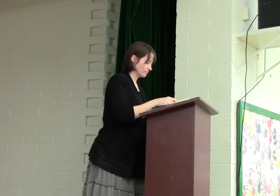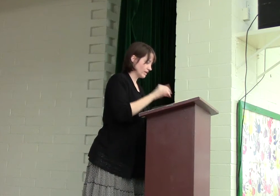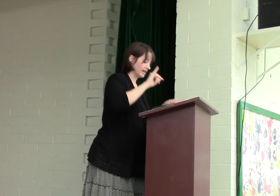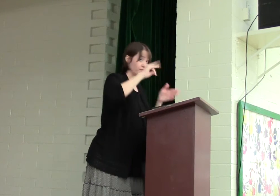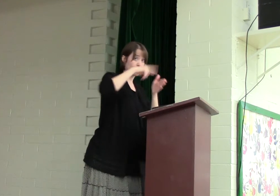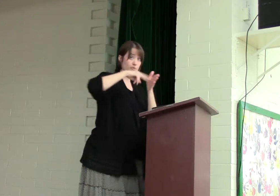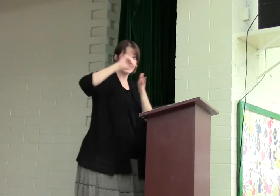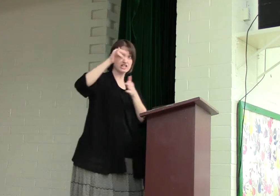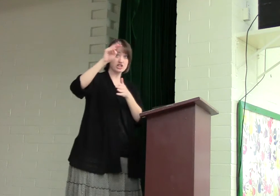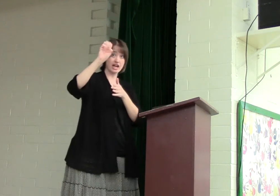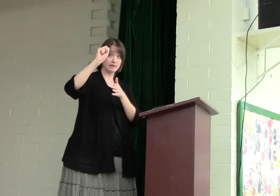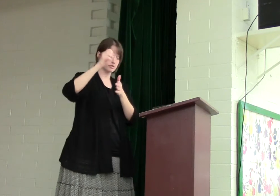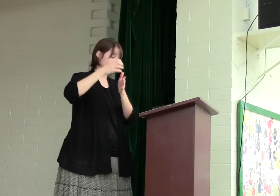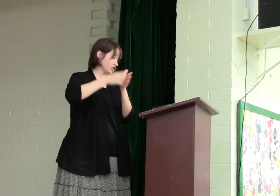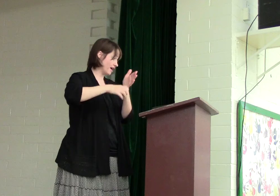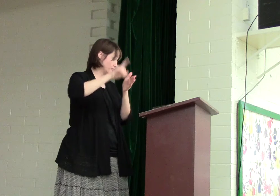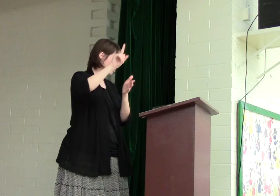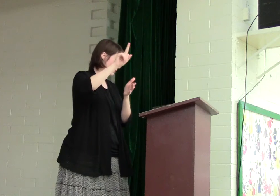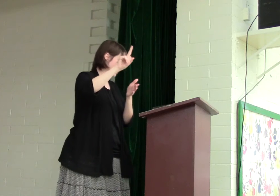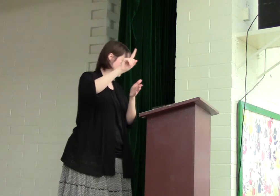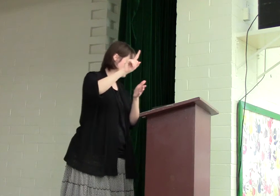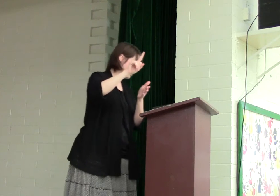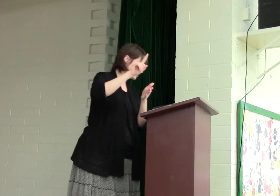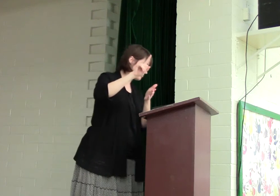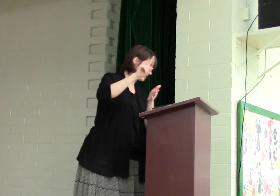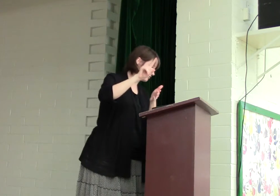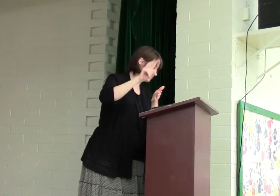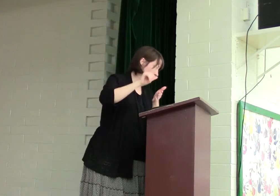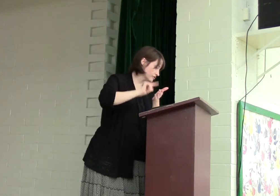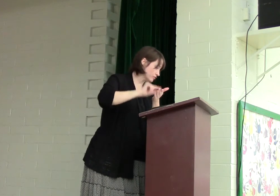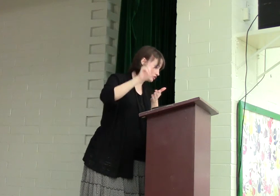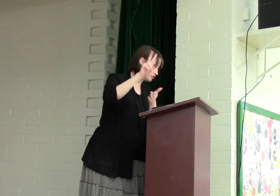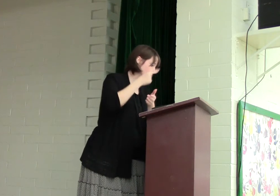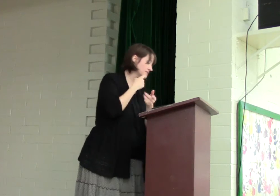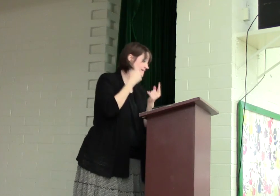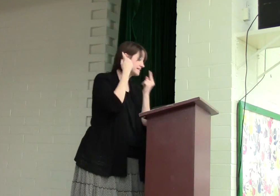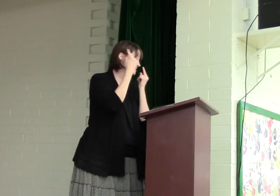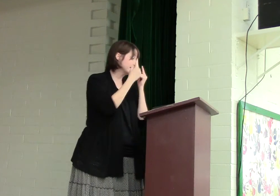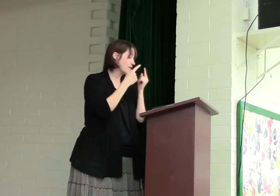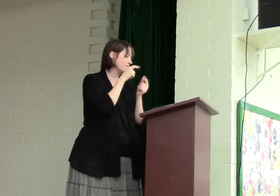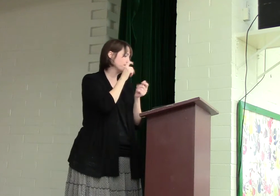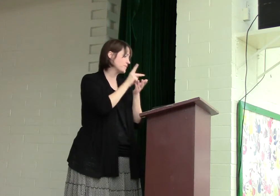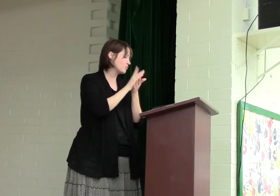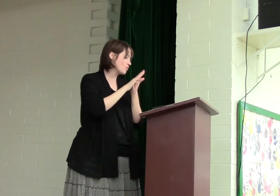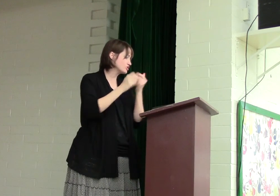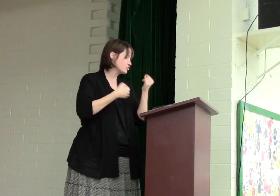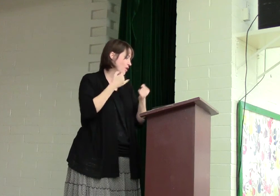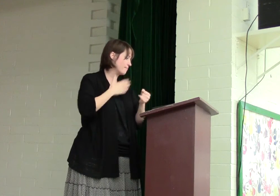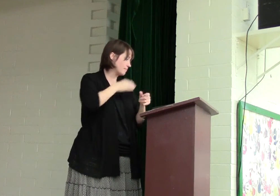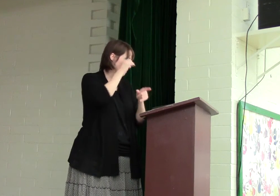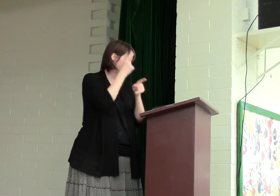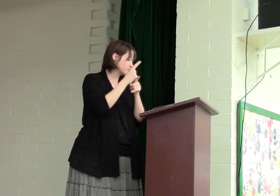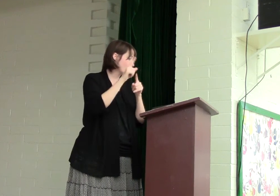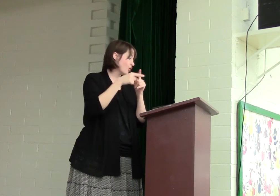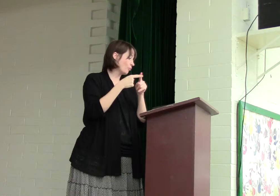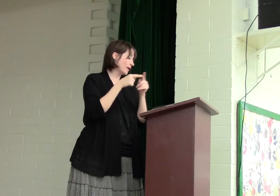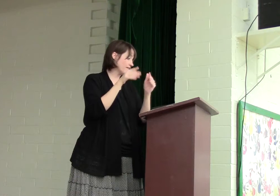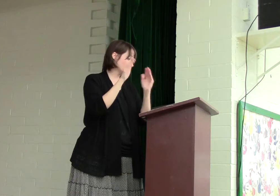If we read in James chapter 1, I'll just pick a few verses. Verse 2 says, consider it pure joy, my brothers, whenever you